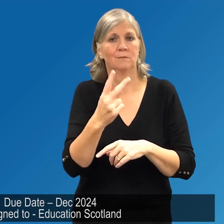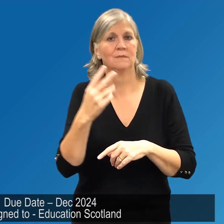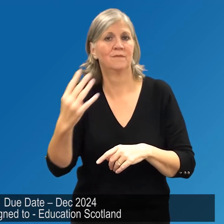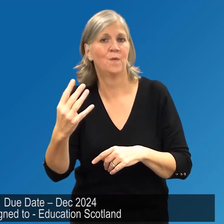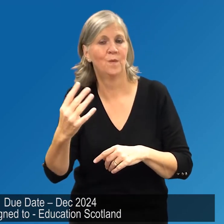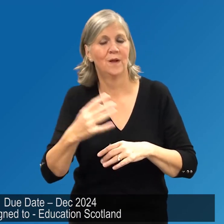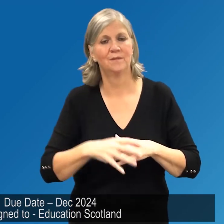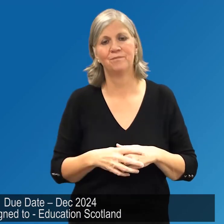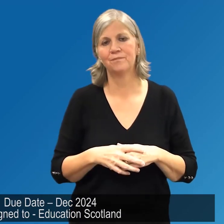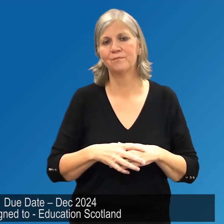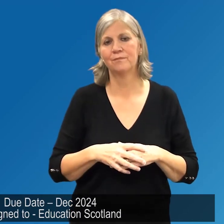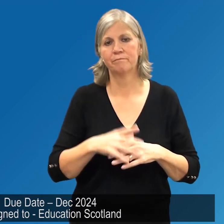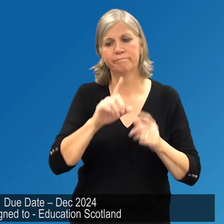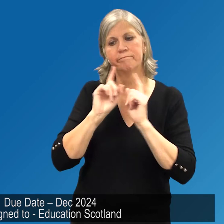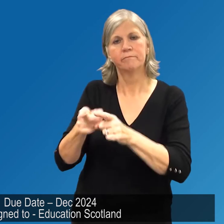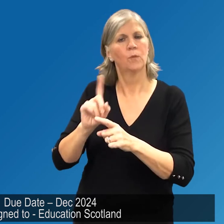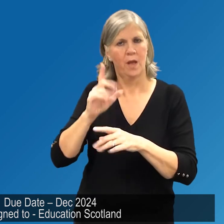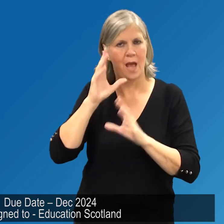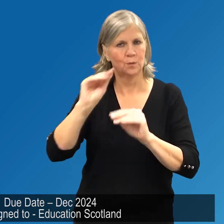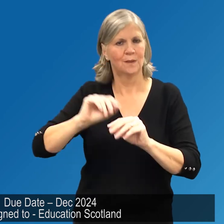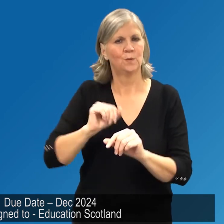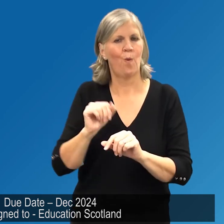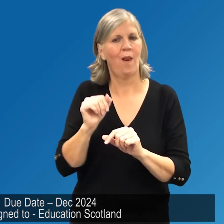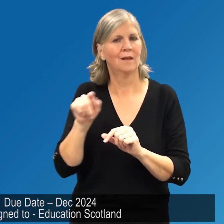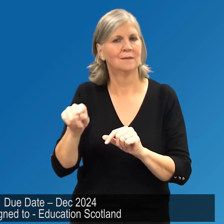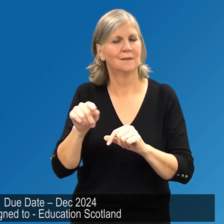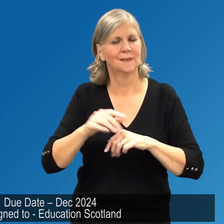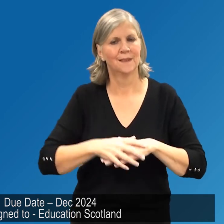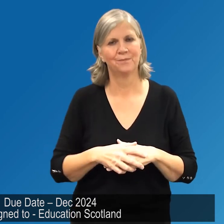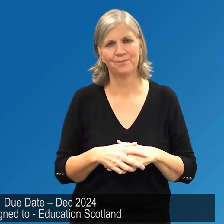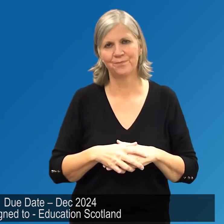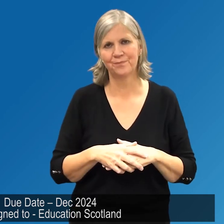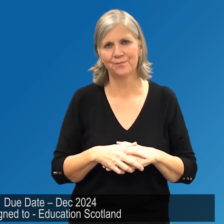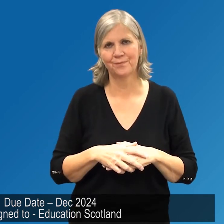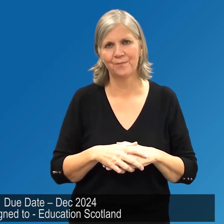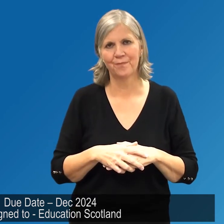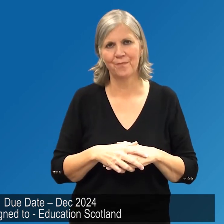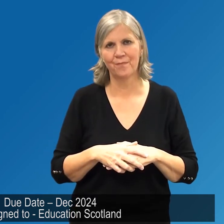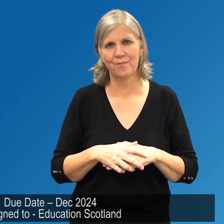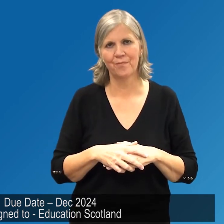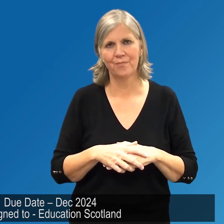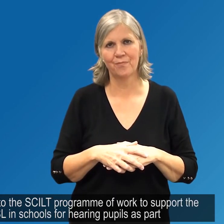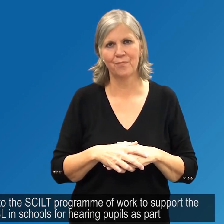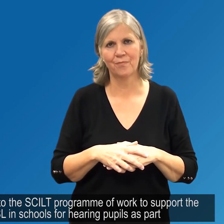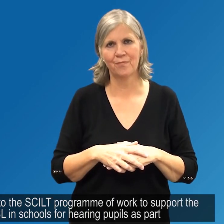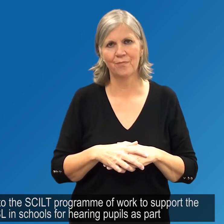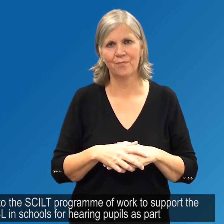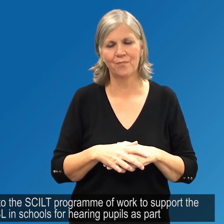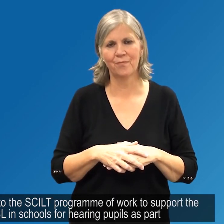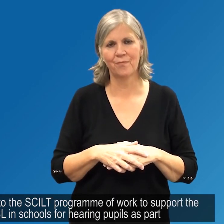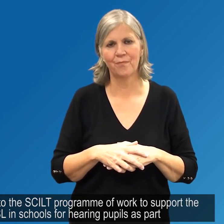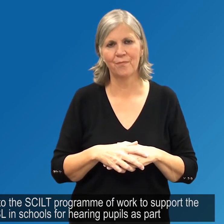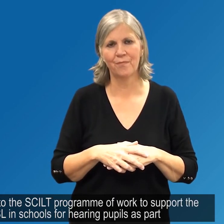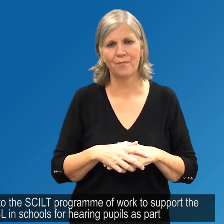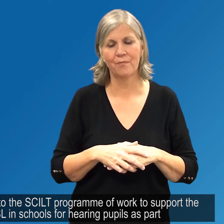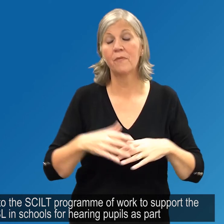Due date December 2024. Assigned to Education Scotland. Action 15.